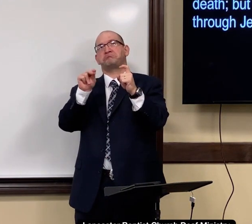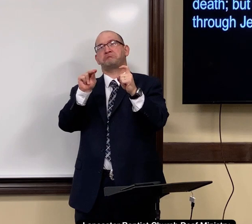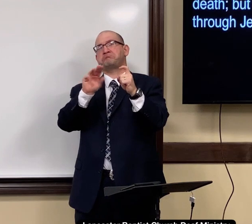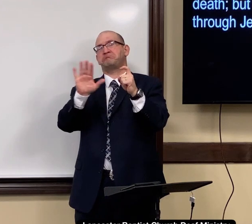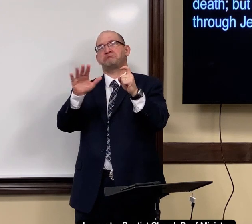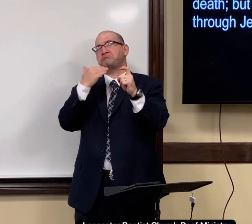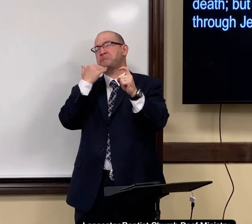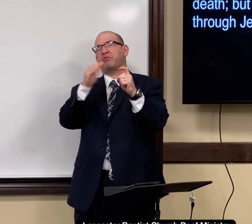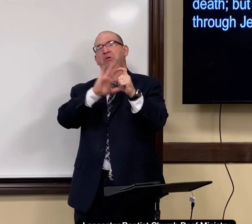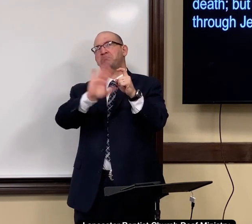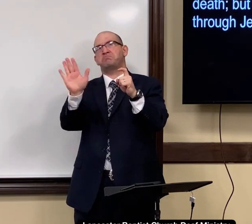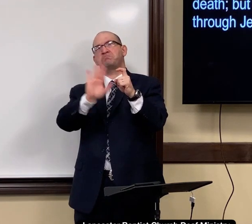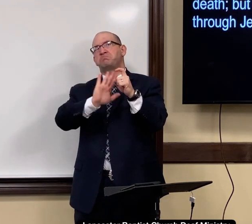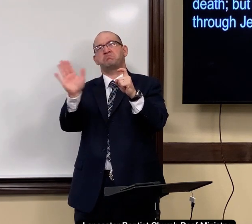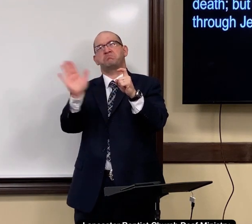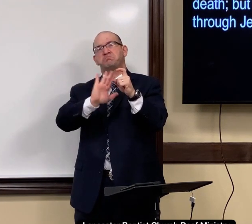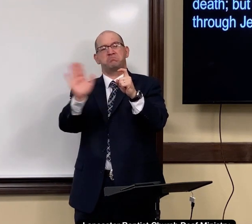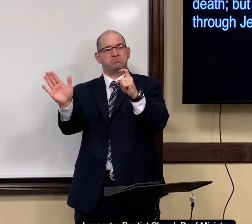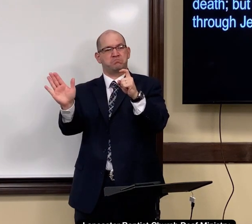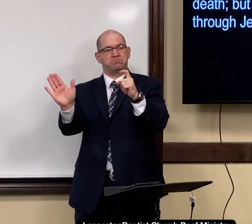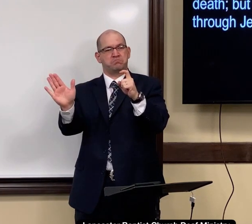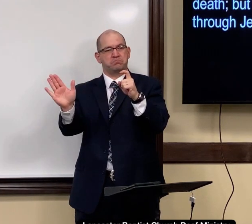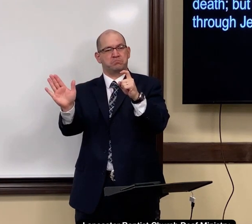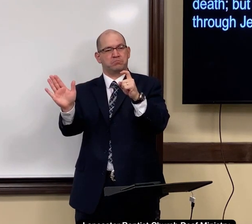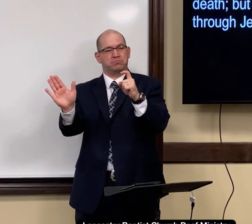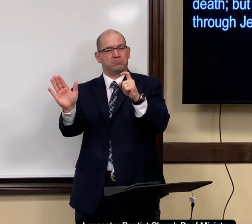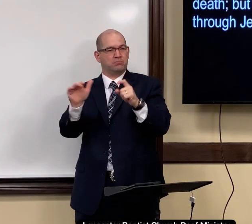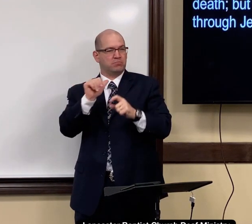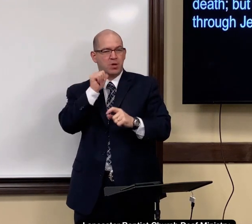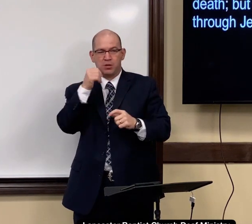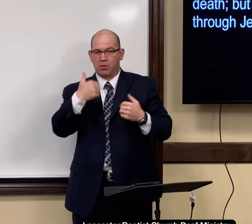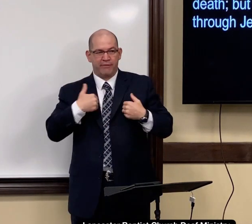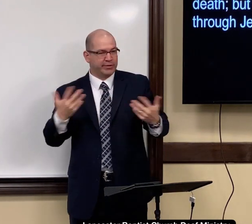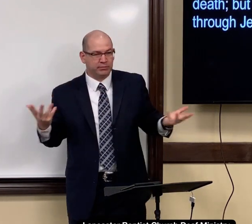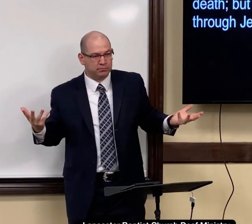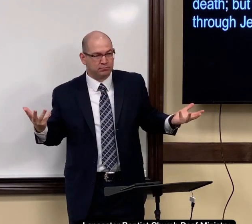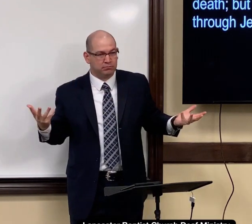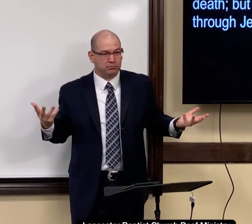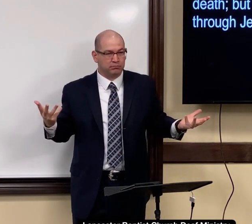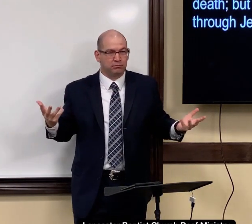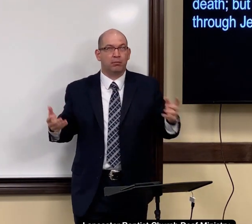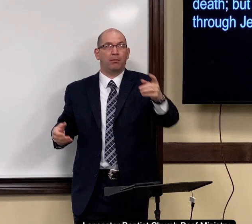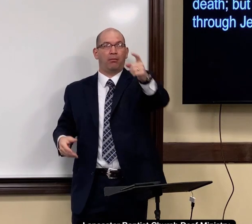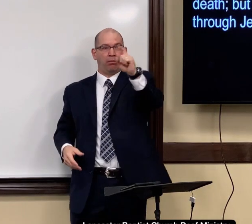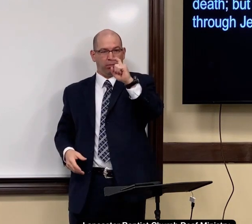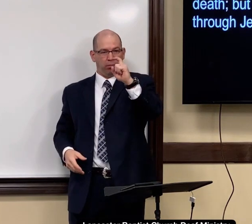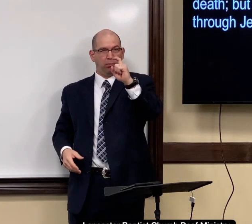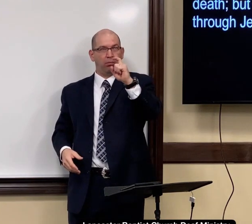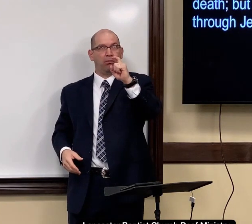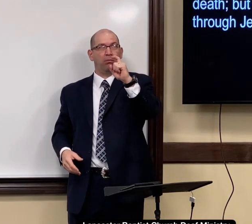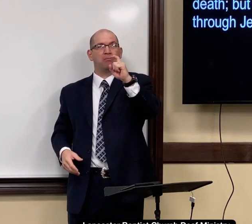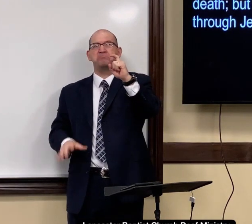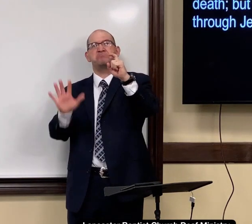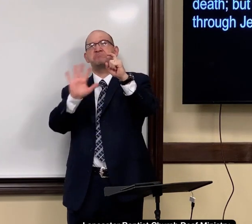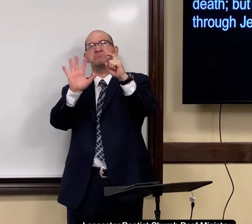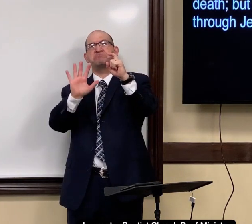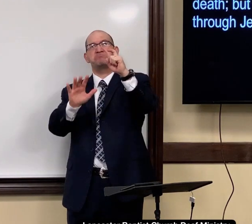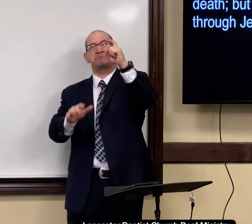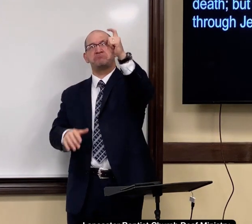there are people who say no i don't want that gift they refuse to accept christ if they refuse it they don't have it if they